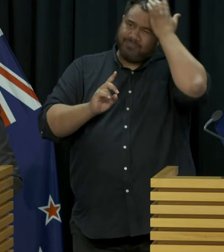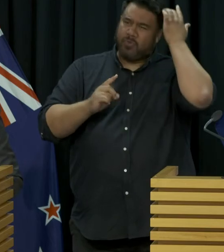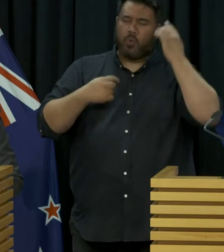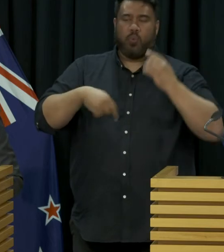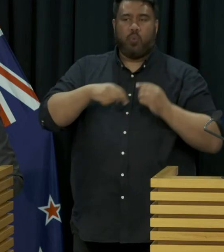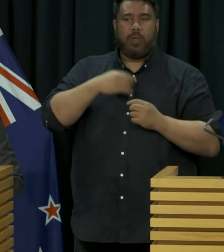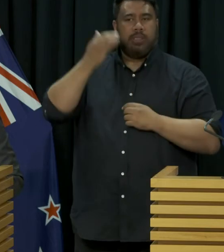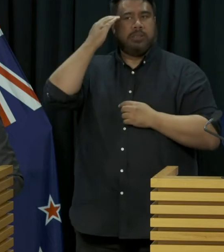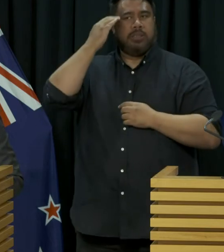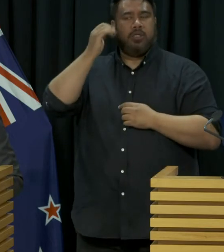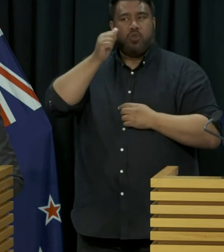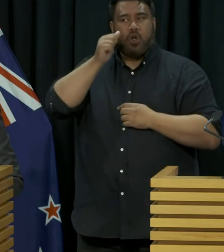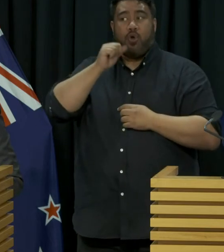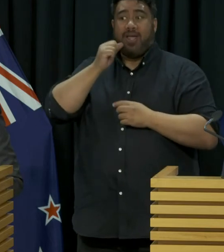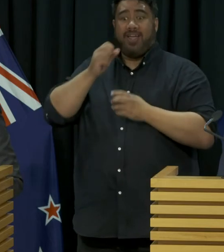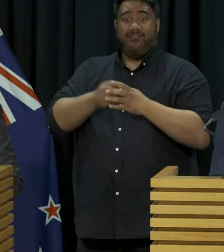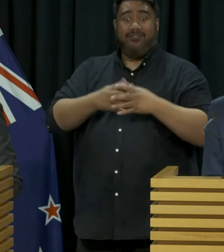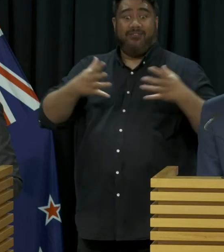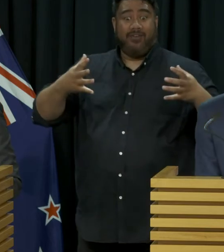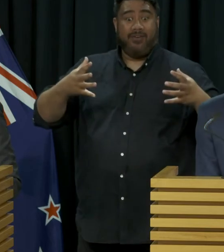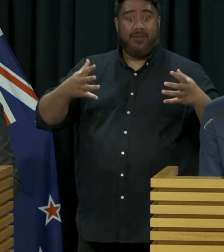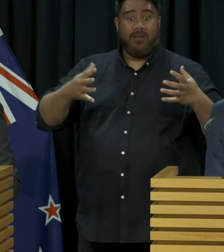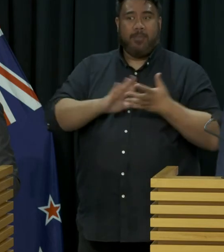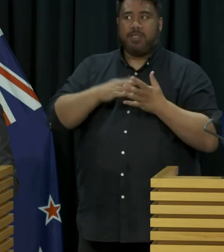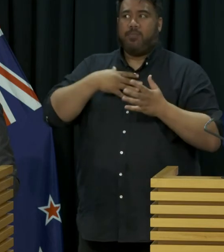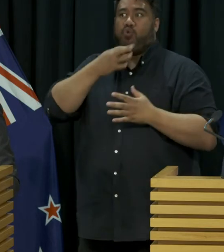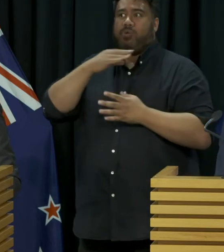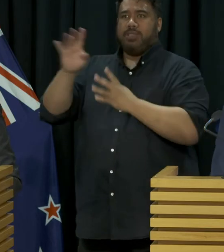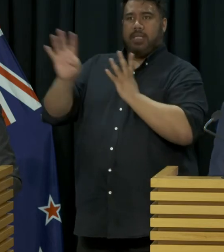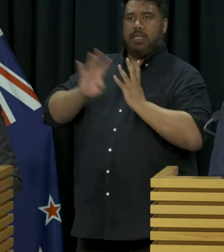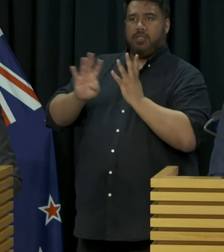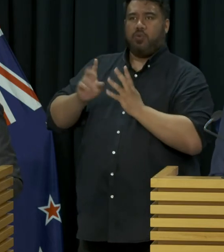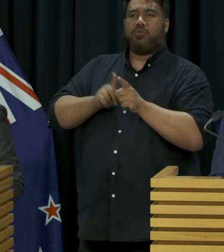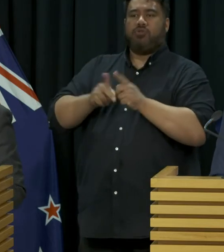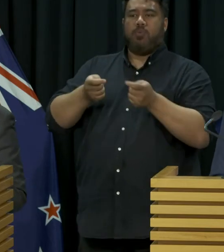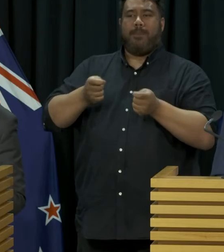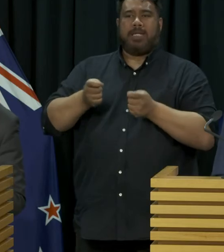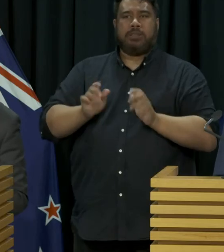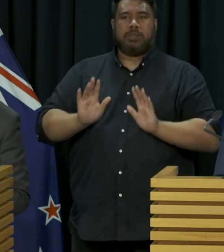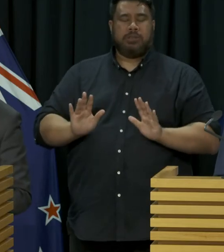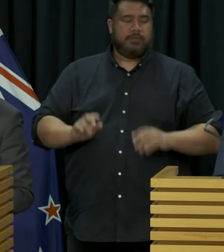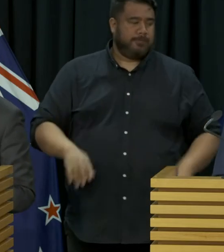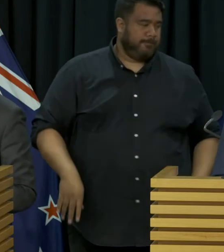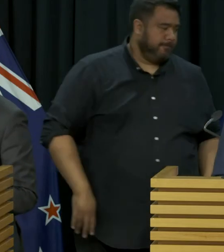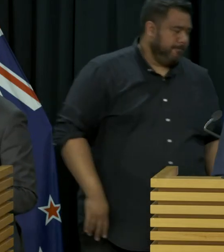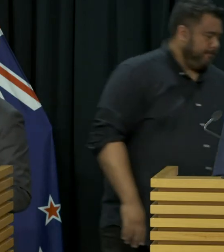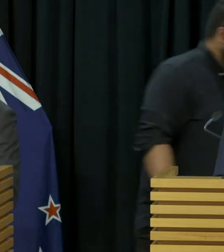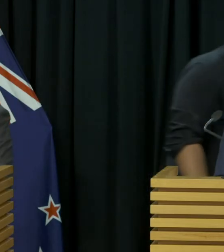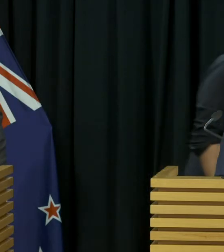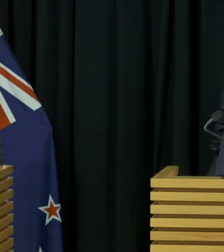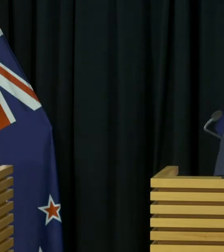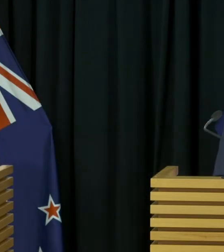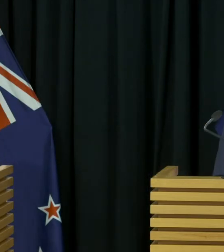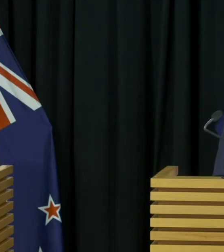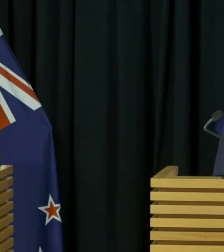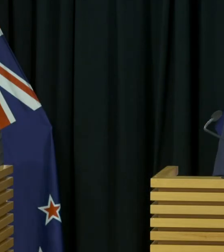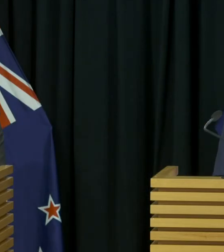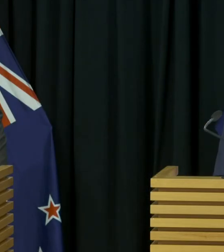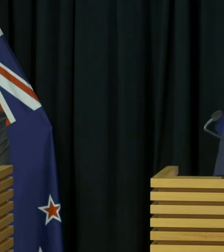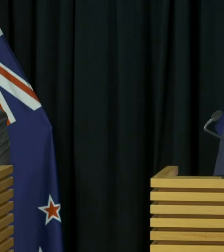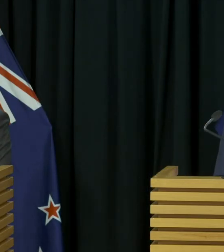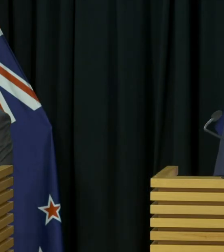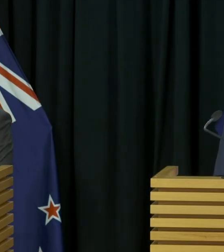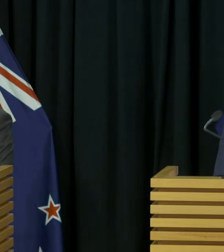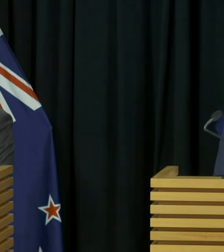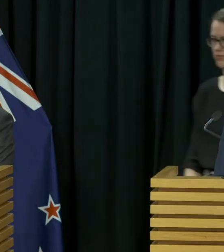been aware of. Whenever you expand capacity you increase risk. And we manage that risk very, very closely. You've got a question over here. You've been waiting very patiently. Why hasn't the government